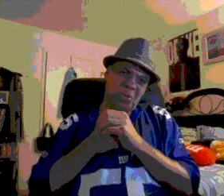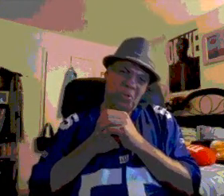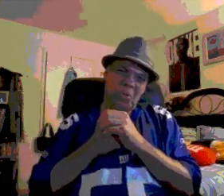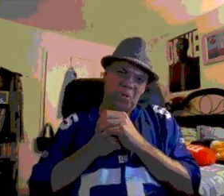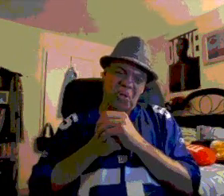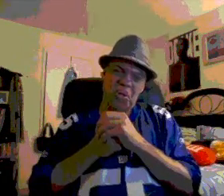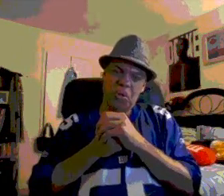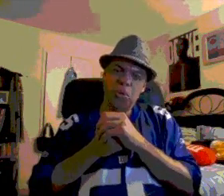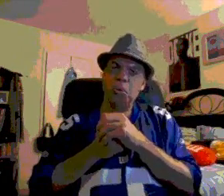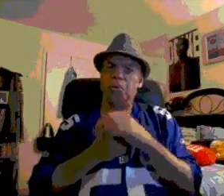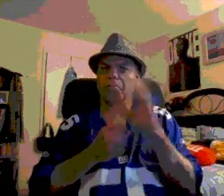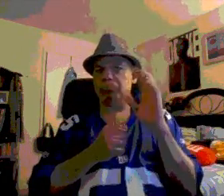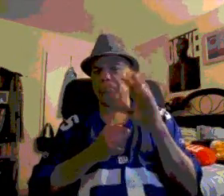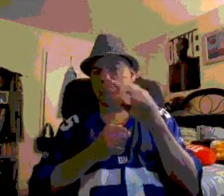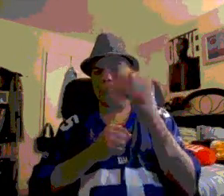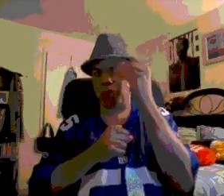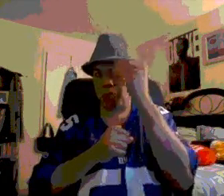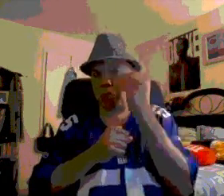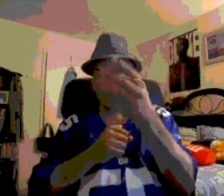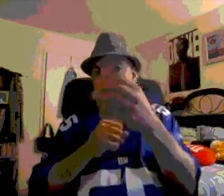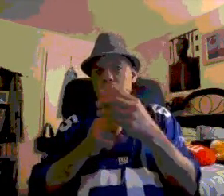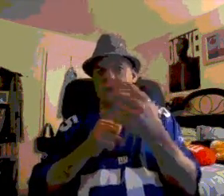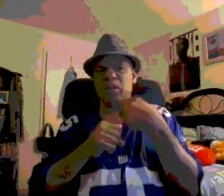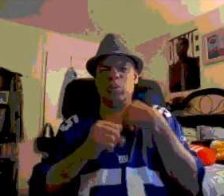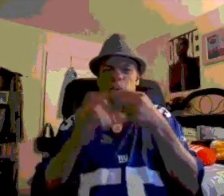Well, we don't who these letters are being sent to.